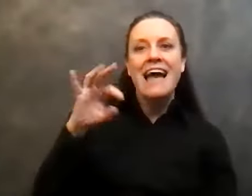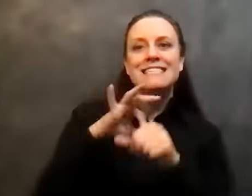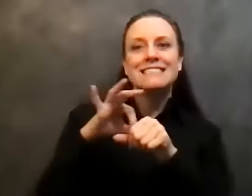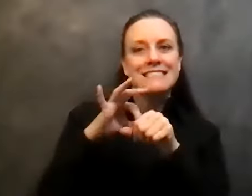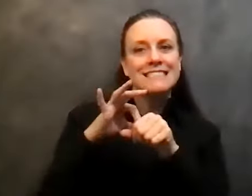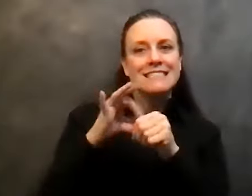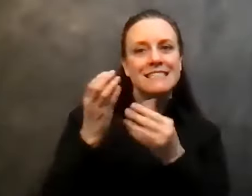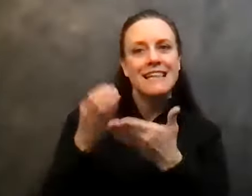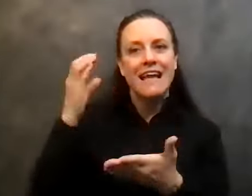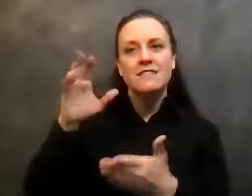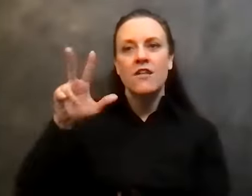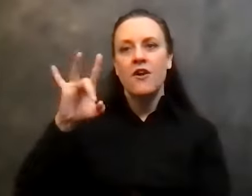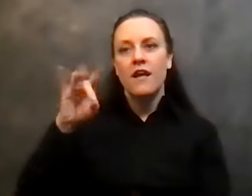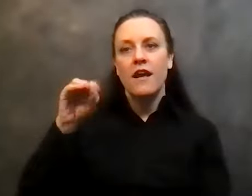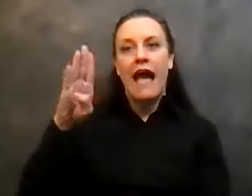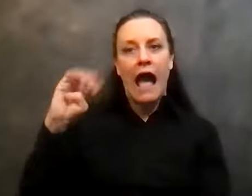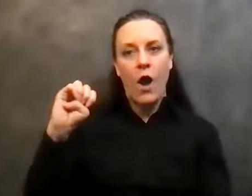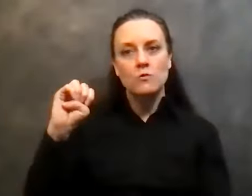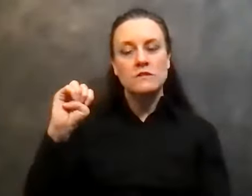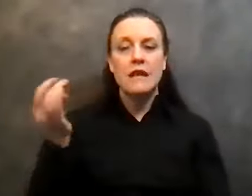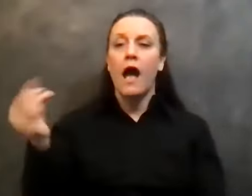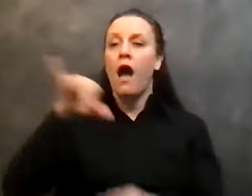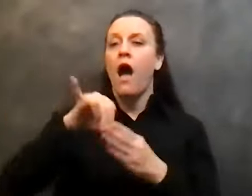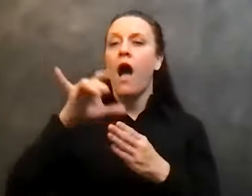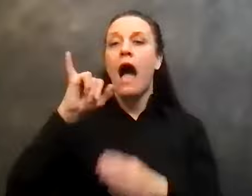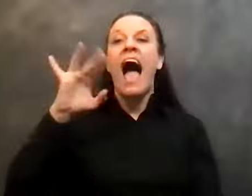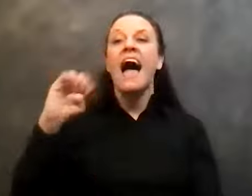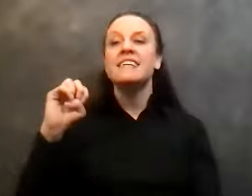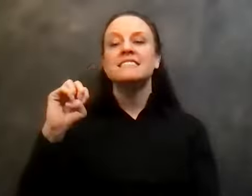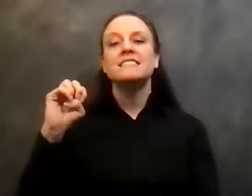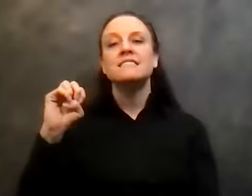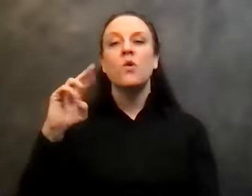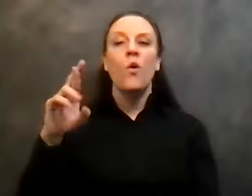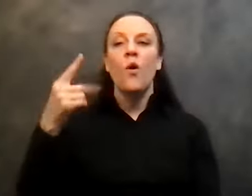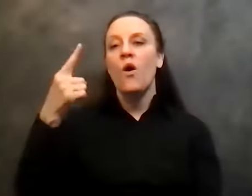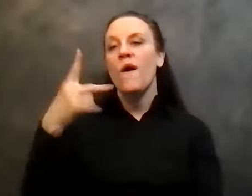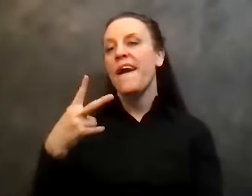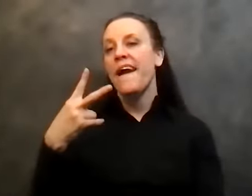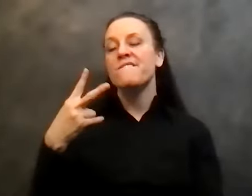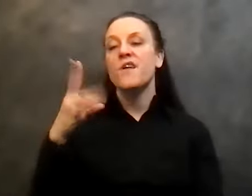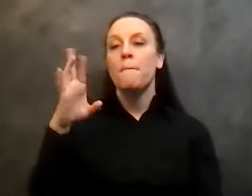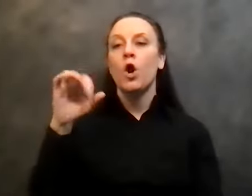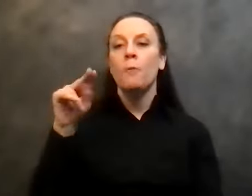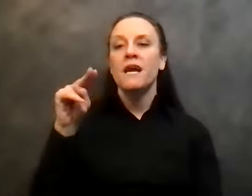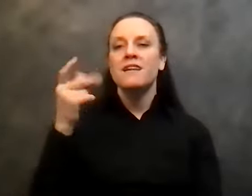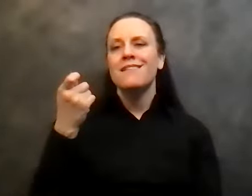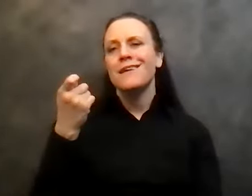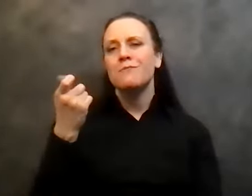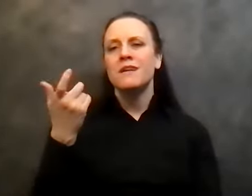ounce glasses, I put some ice in there, pour probably half the quart of bourbon in a little bit of Coca Cola.